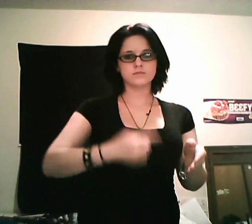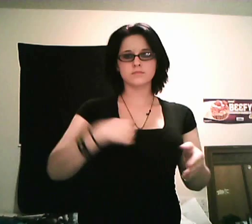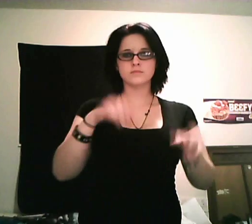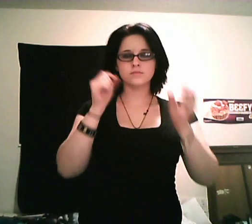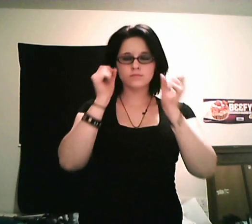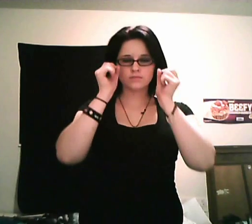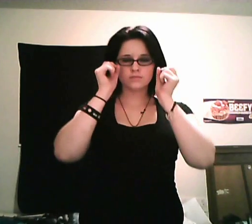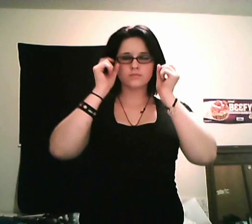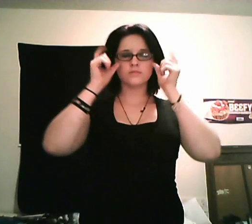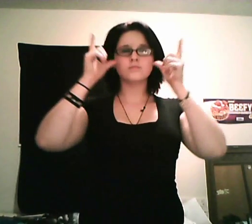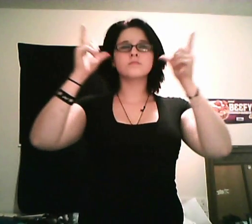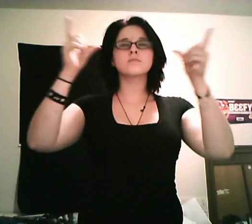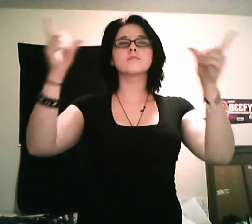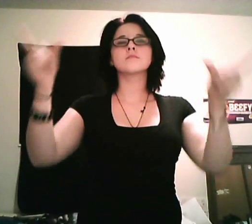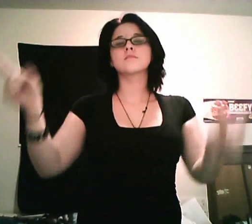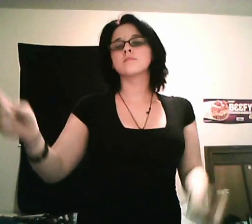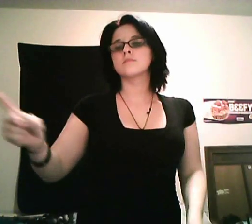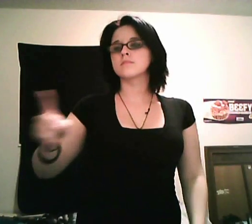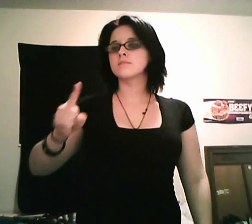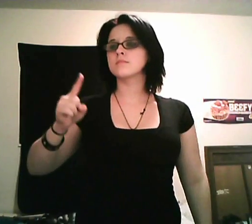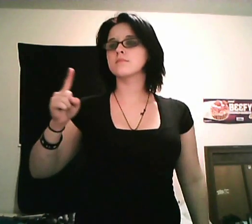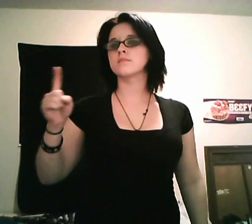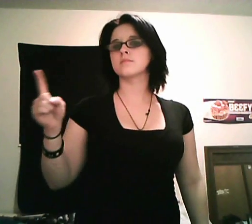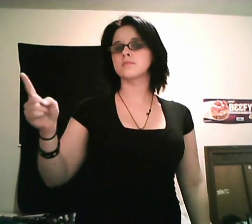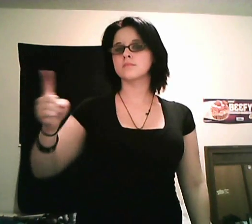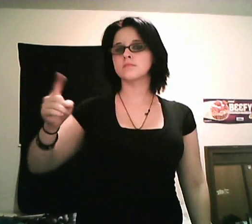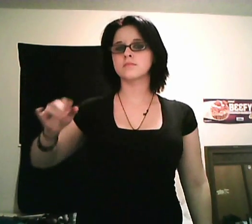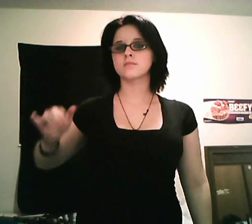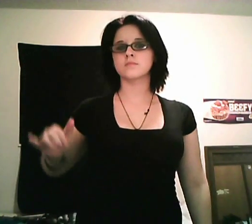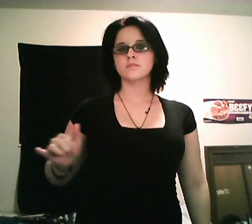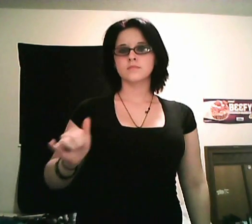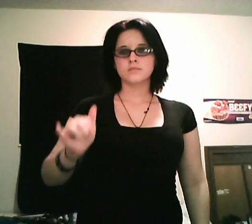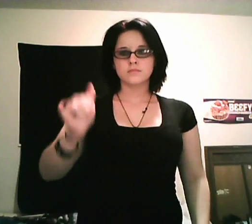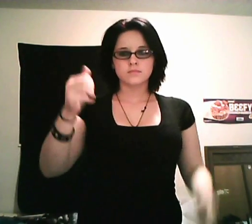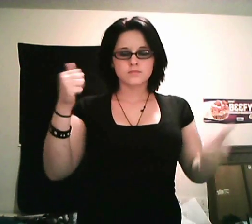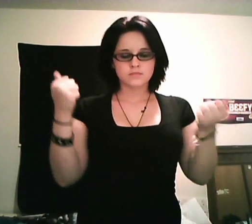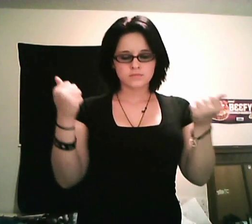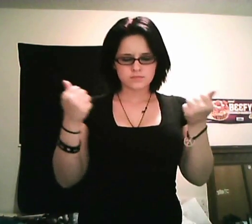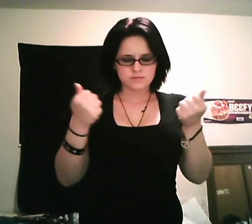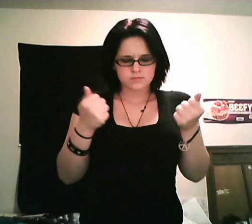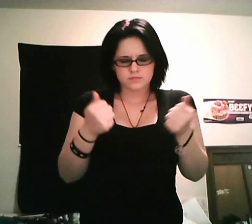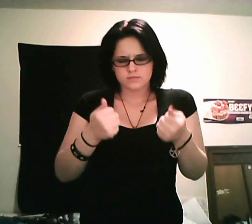I'm awake in the infinite cold